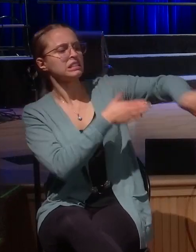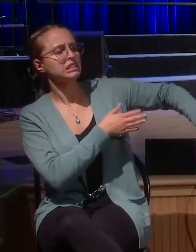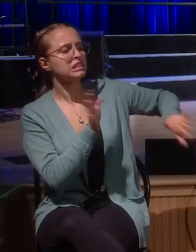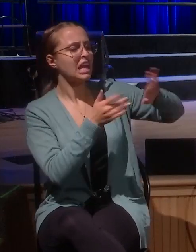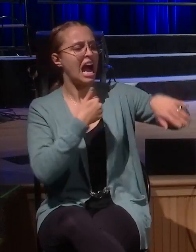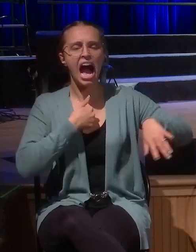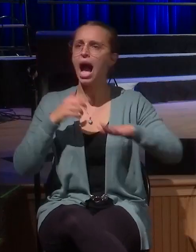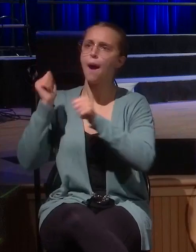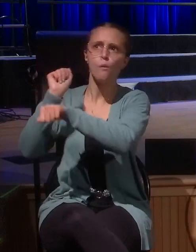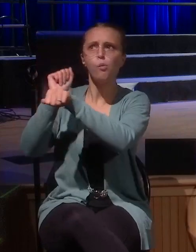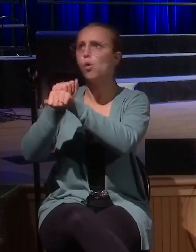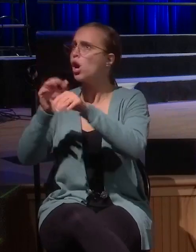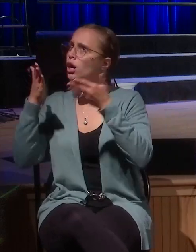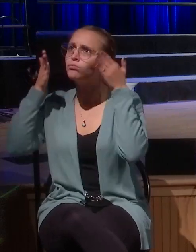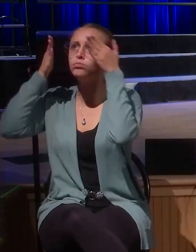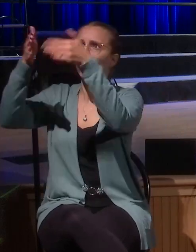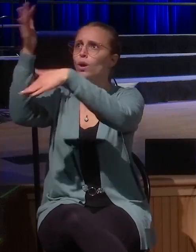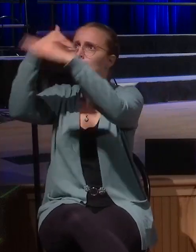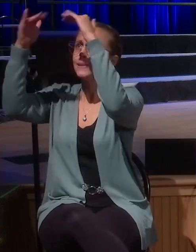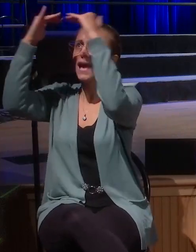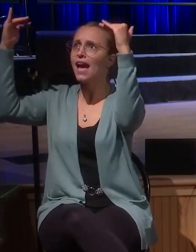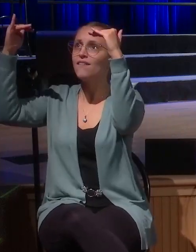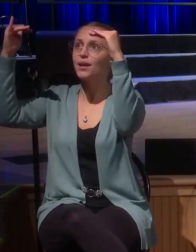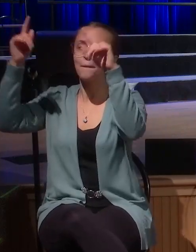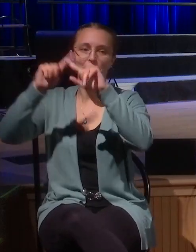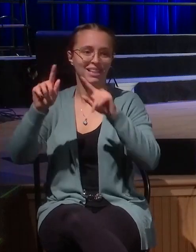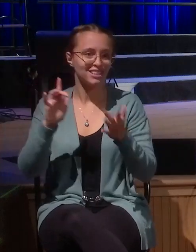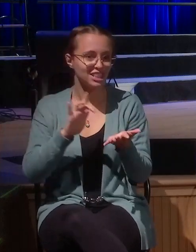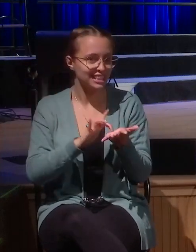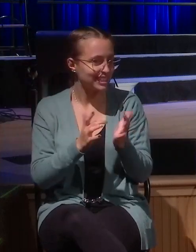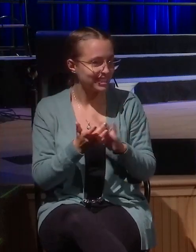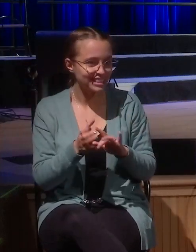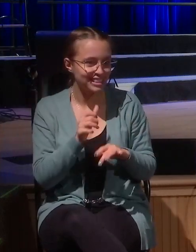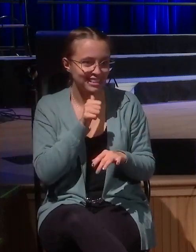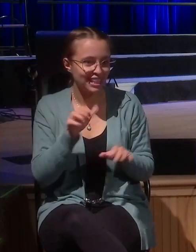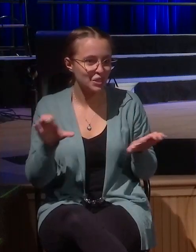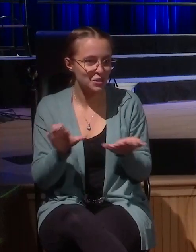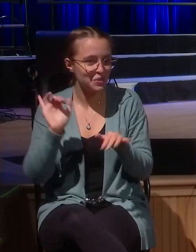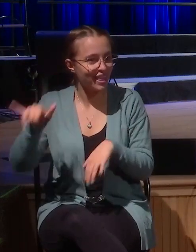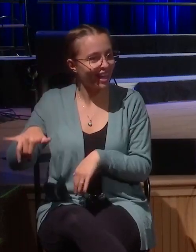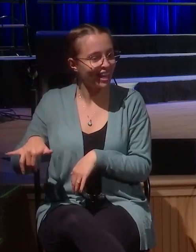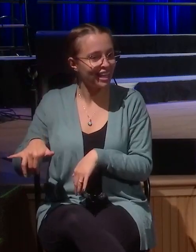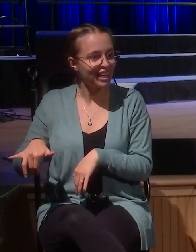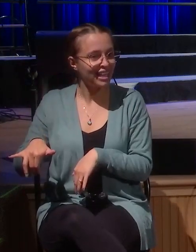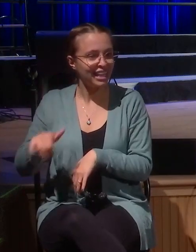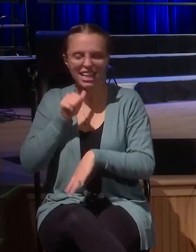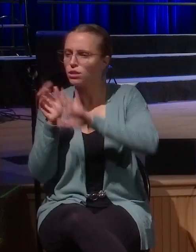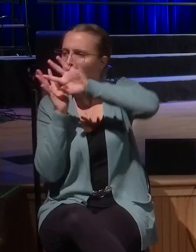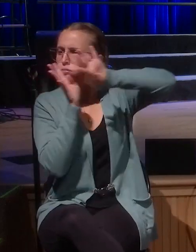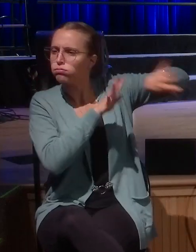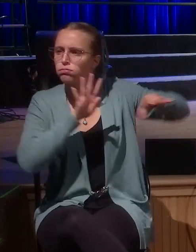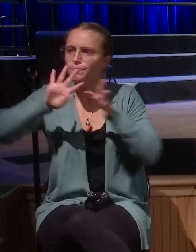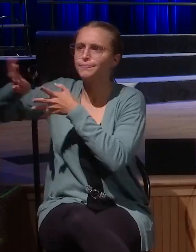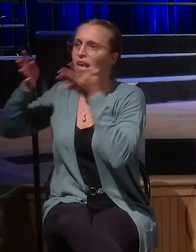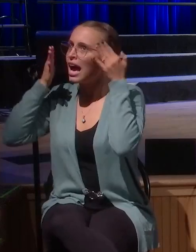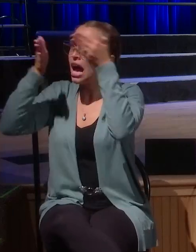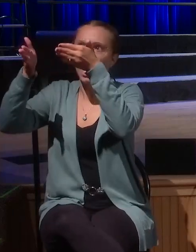But we see this example of Jesus. We say he doesn't do that. He will stop and take time and say, I must be with you, Zacchaeus.